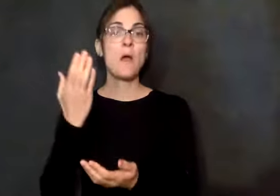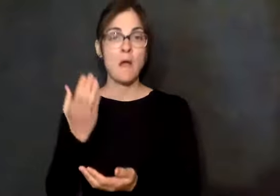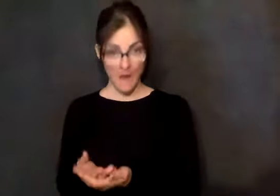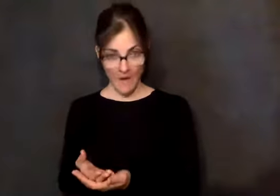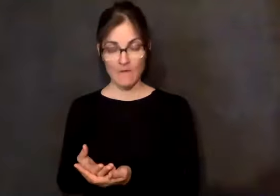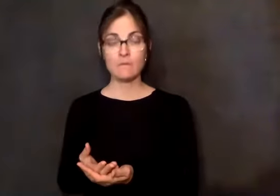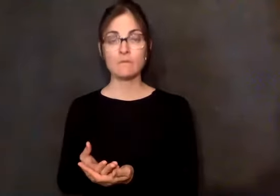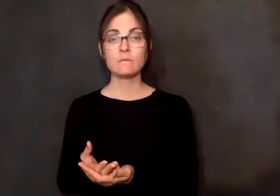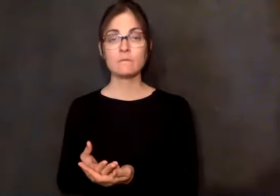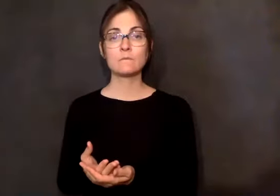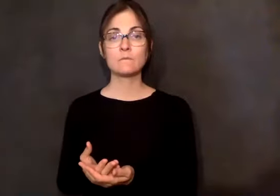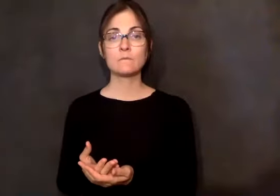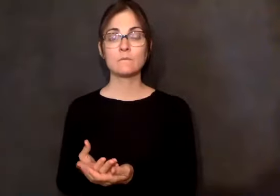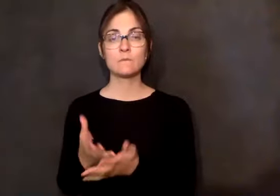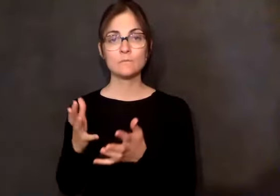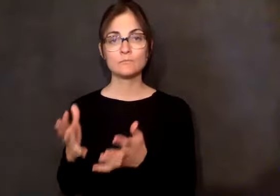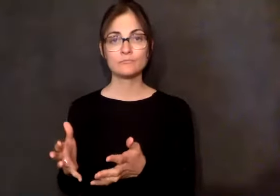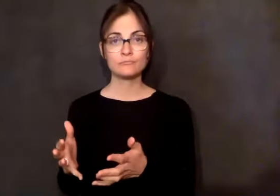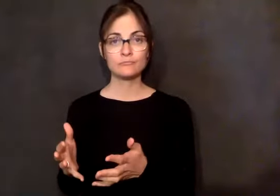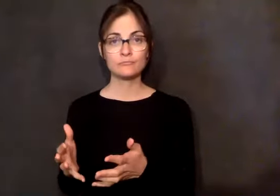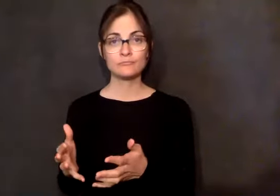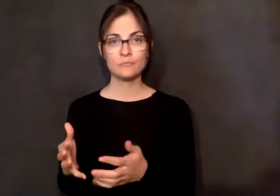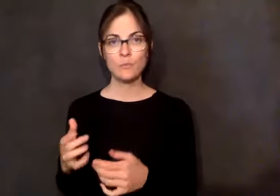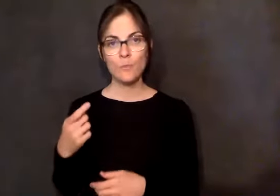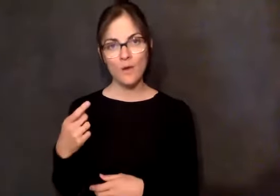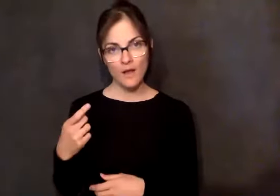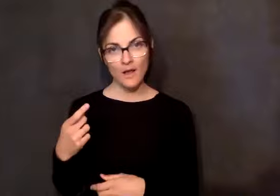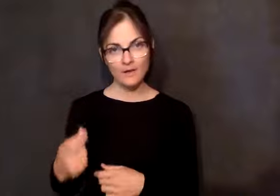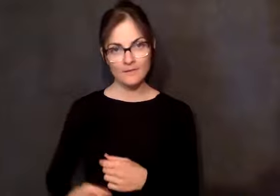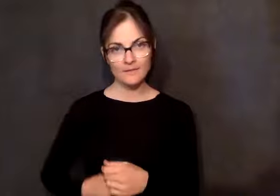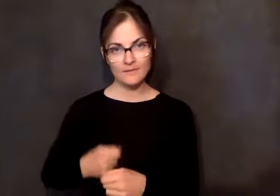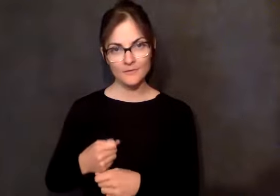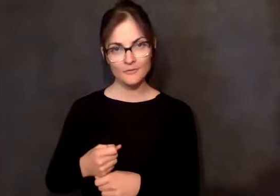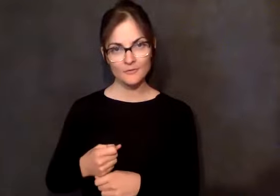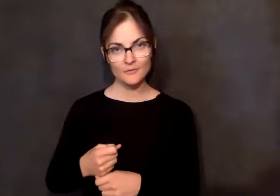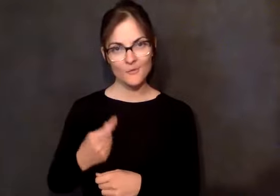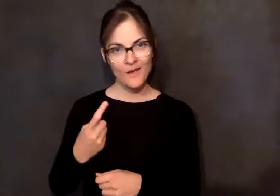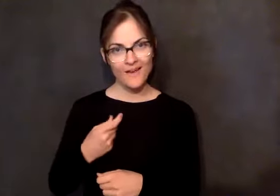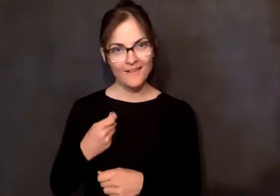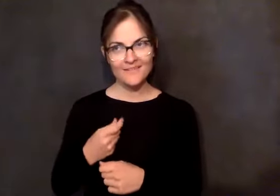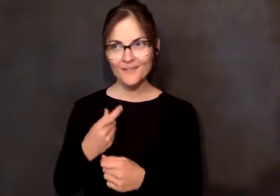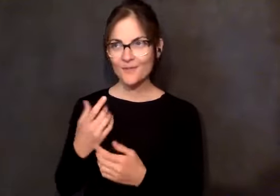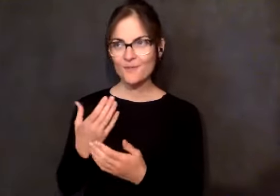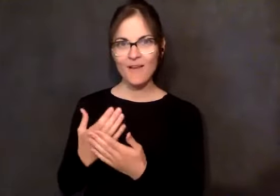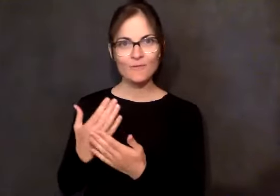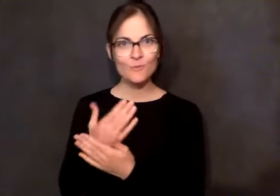change every month or two. And he sat there with it in the box, unopened for a year, staring at it.